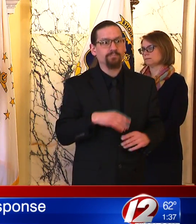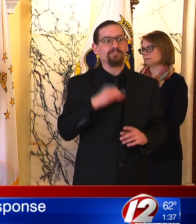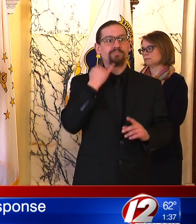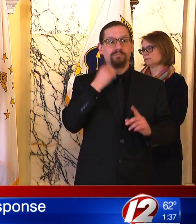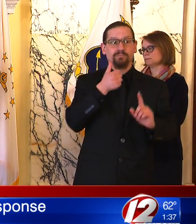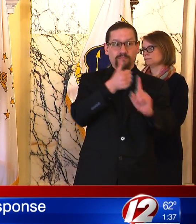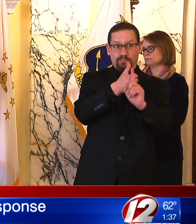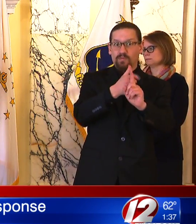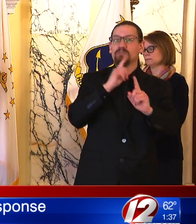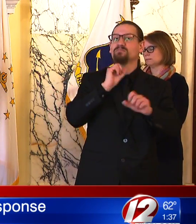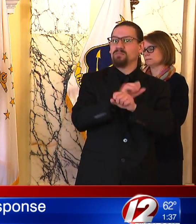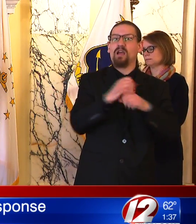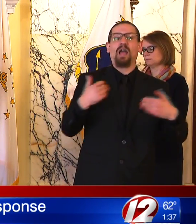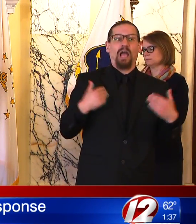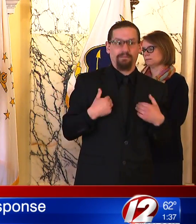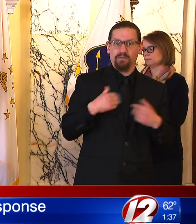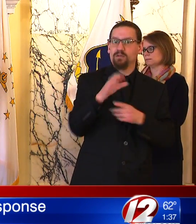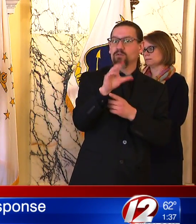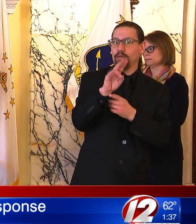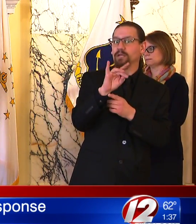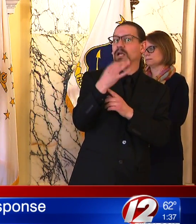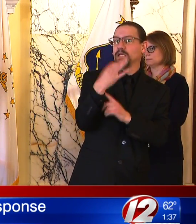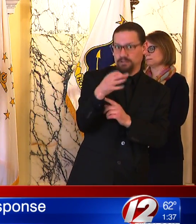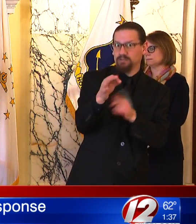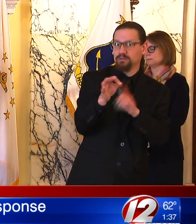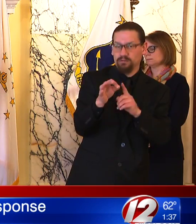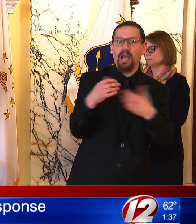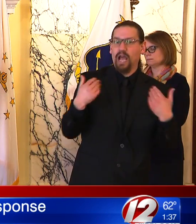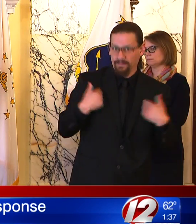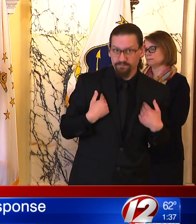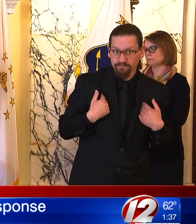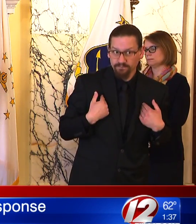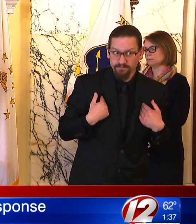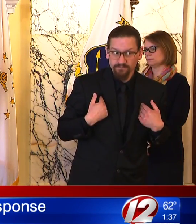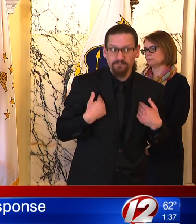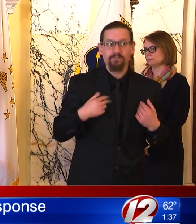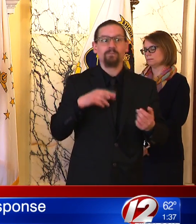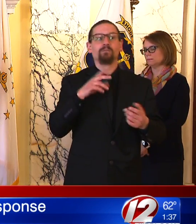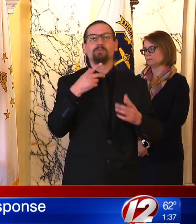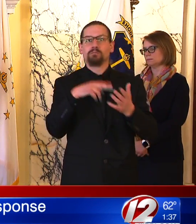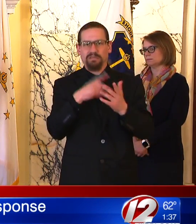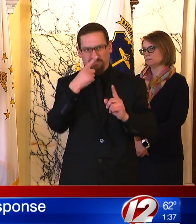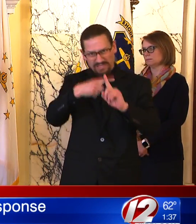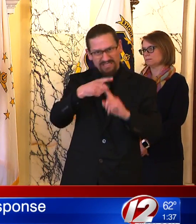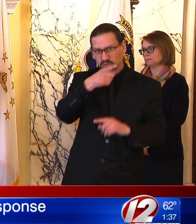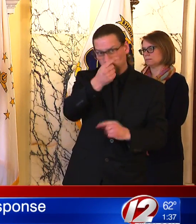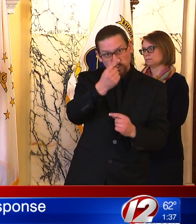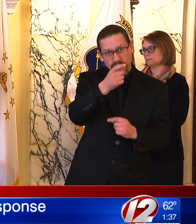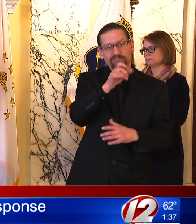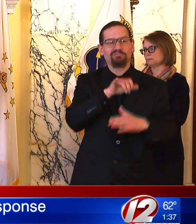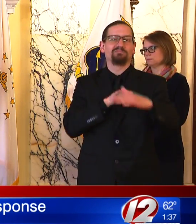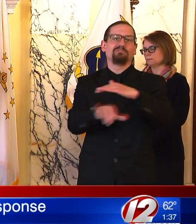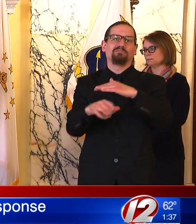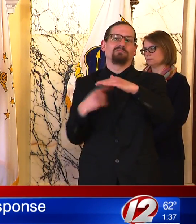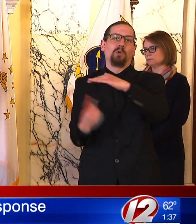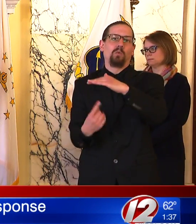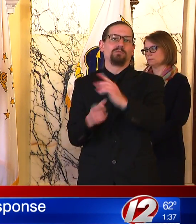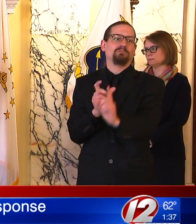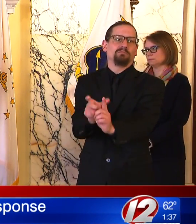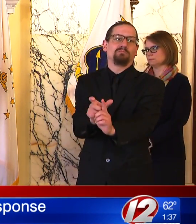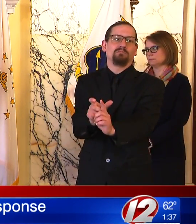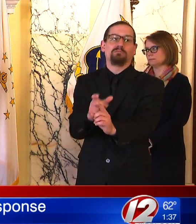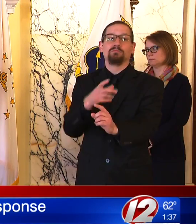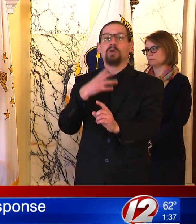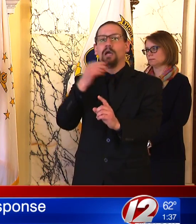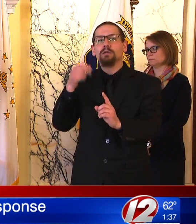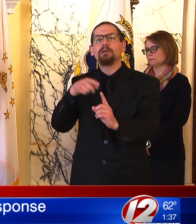sick with symptoms should quarantine for 14 days to be able to monitor themselves